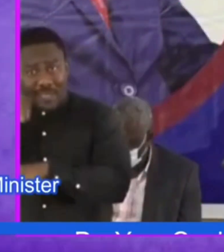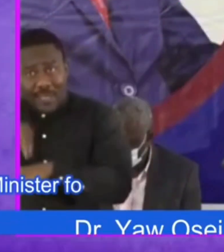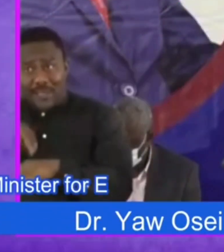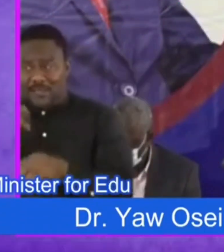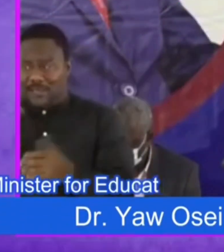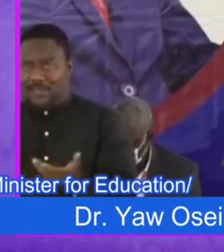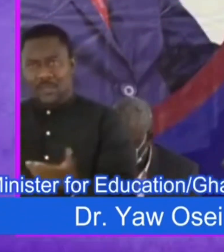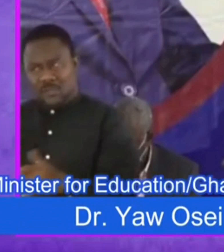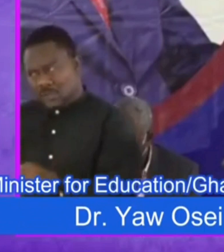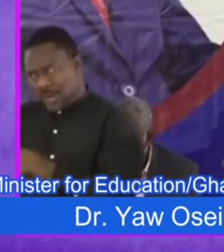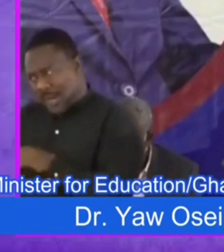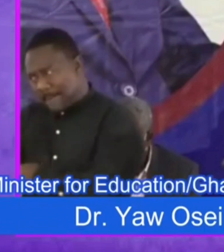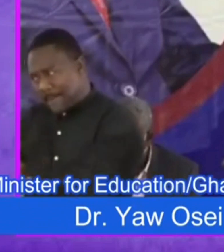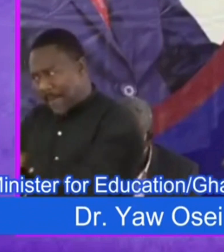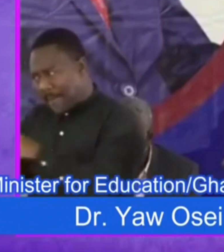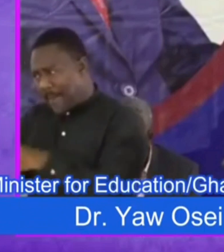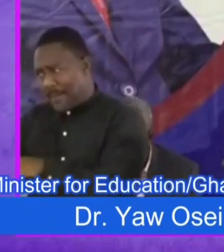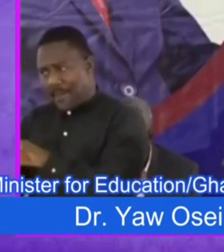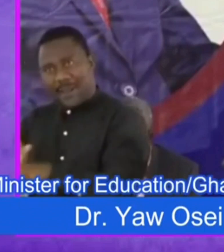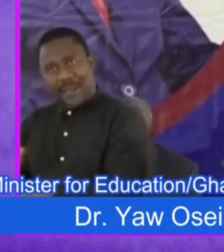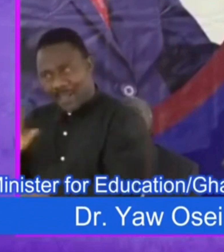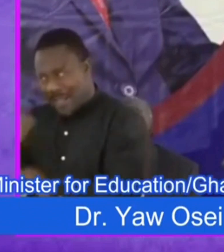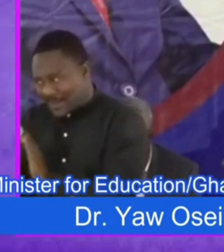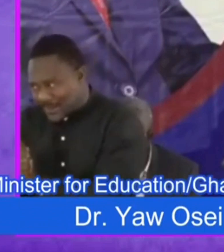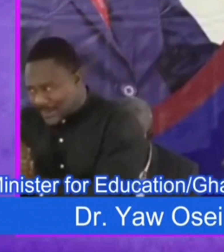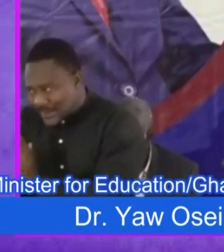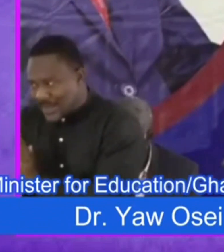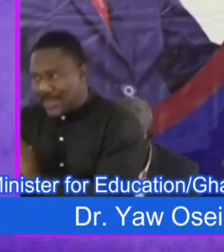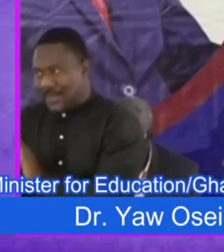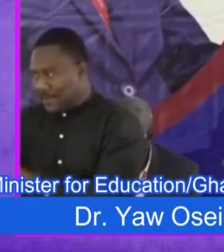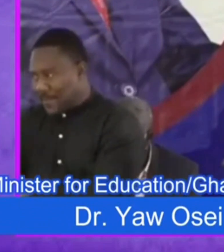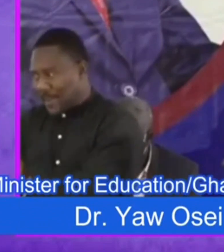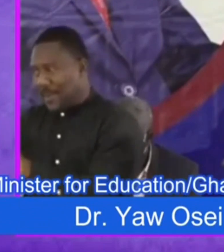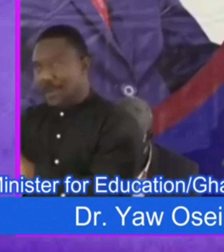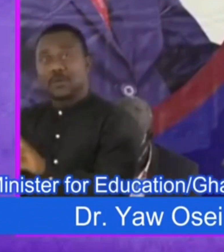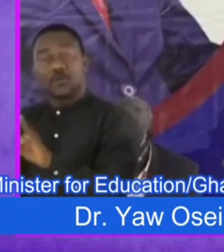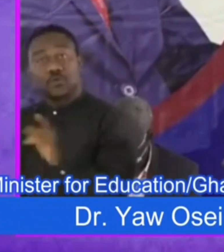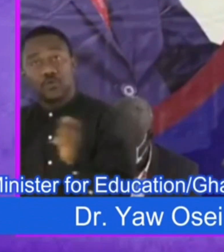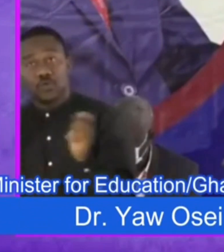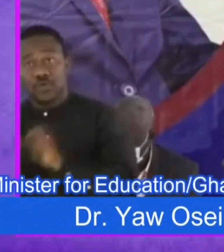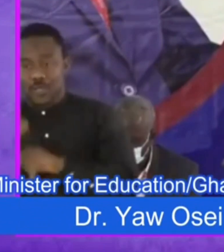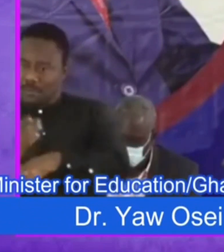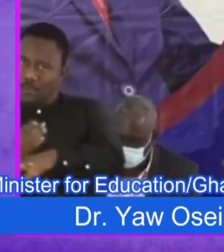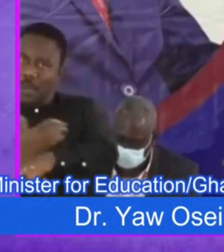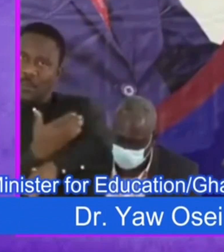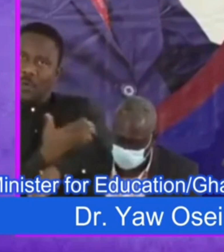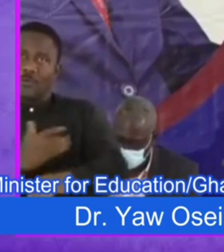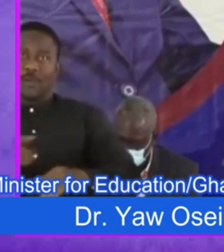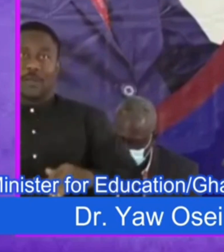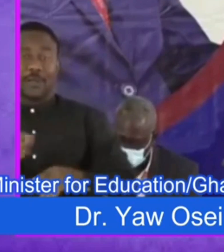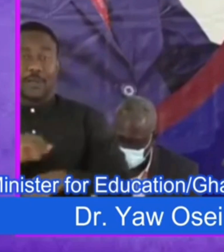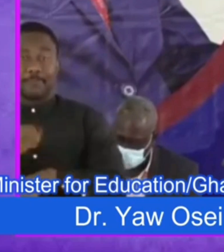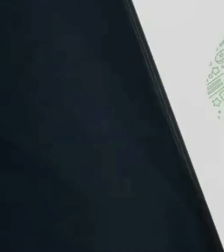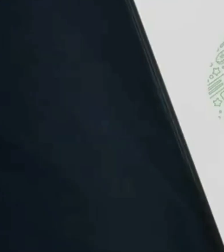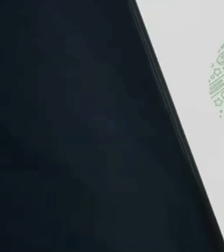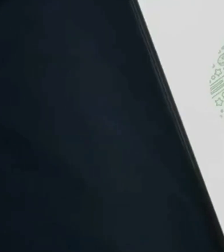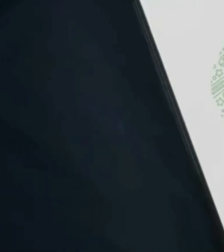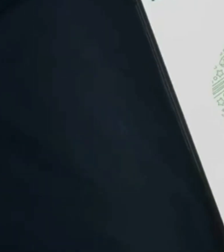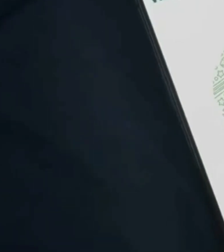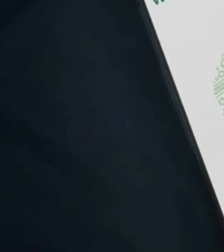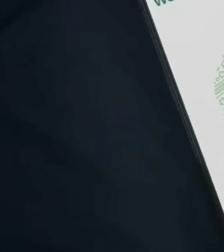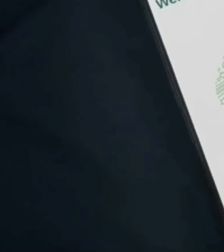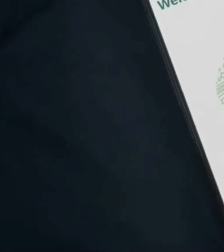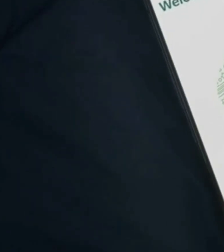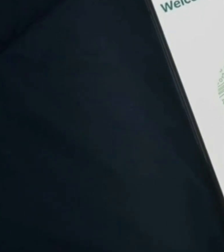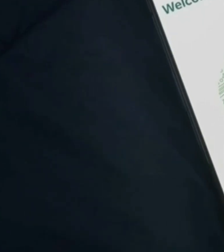into their talent so that we can use their talent to transform the nation i've always asked my friends that if they